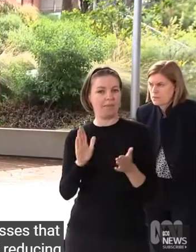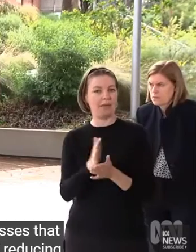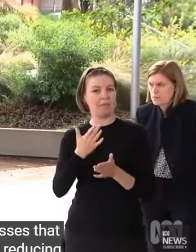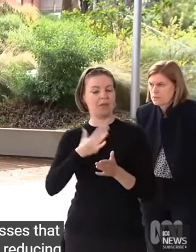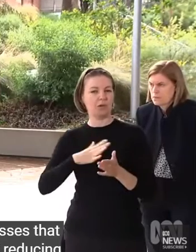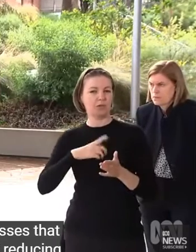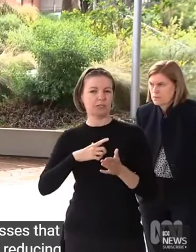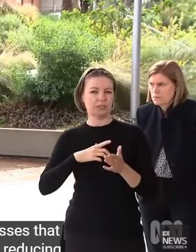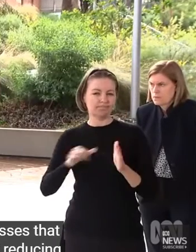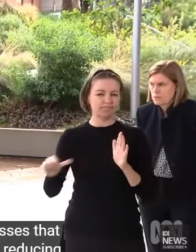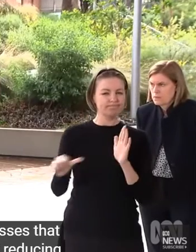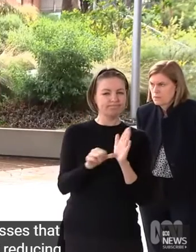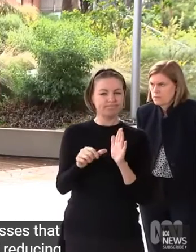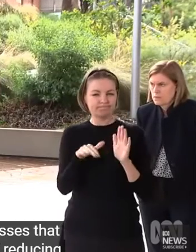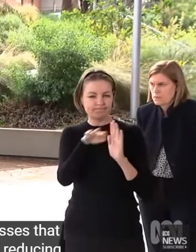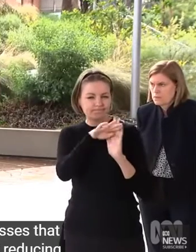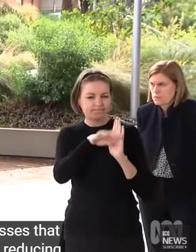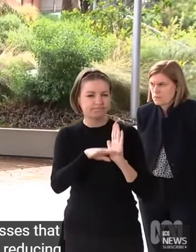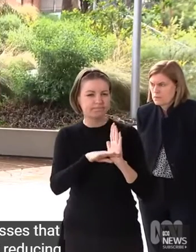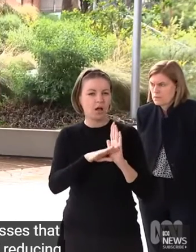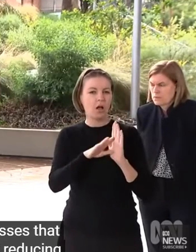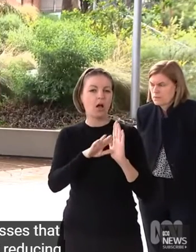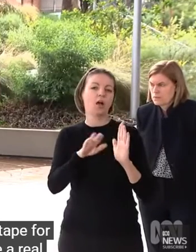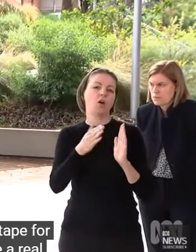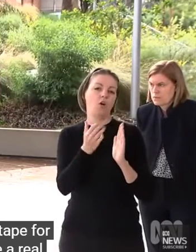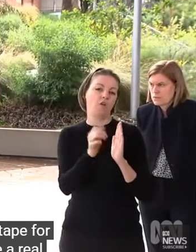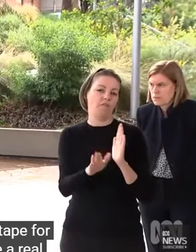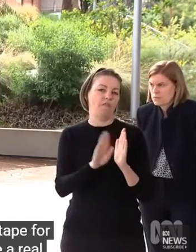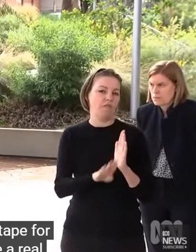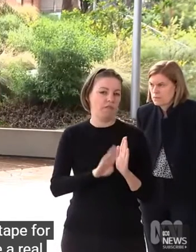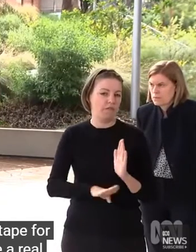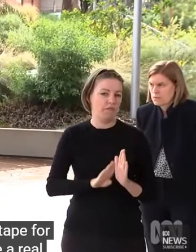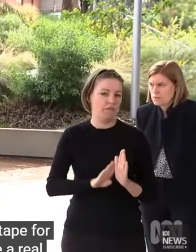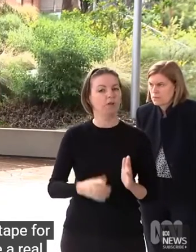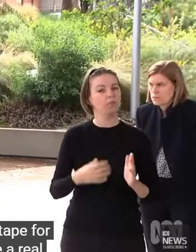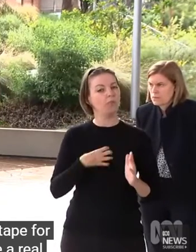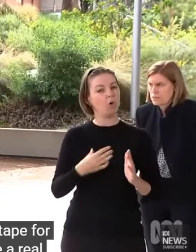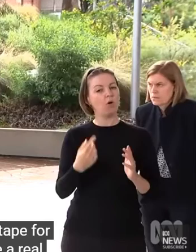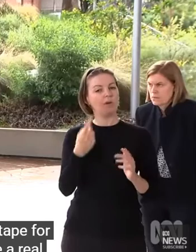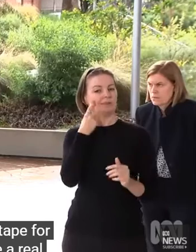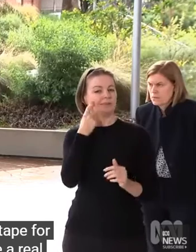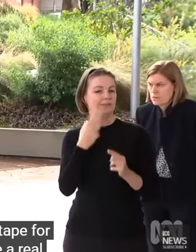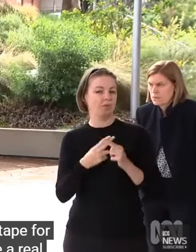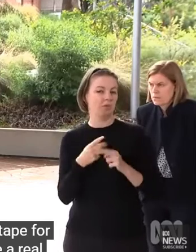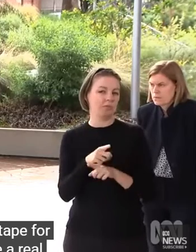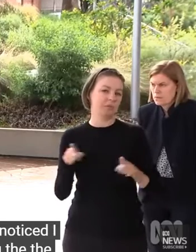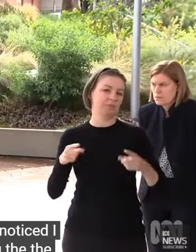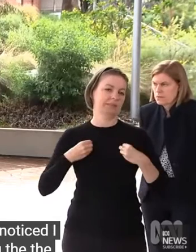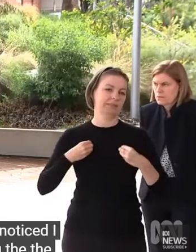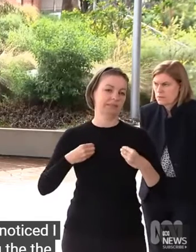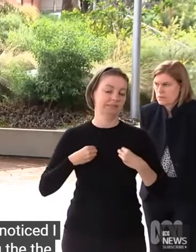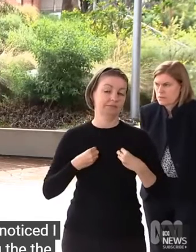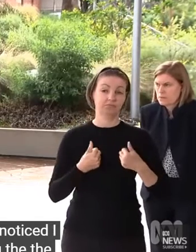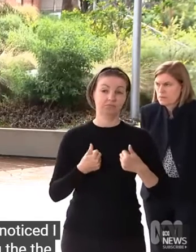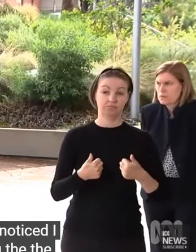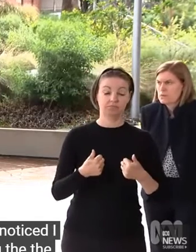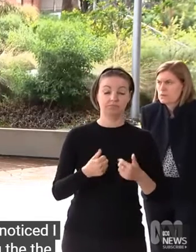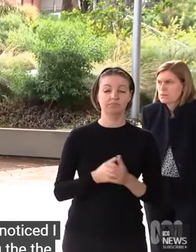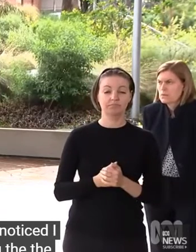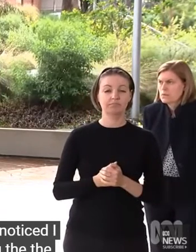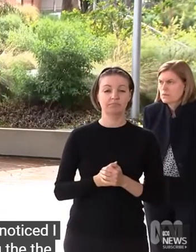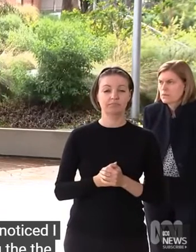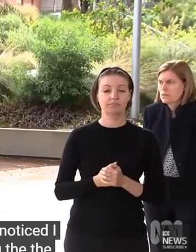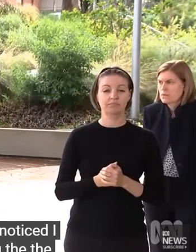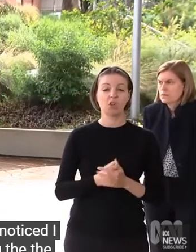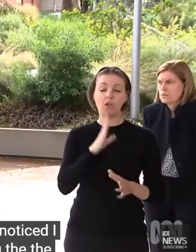difference. Now, I noticed this morning the Treasurer was out speaking to this and some of the changes that he's looking at and the government